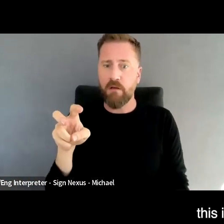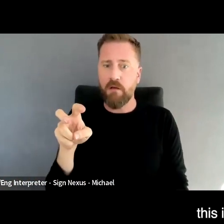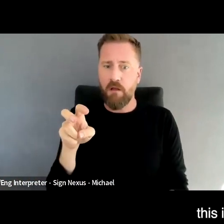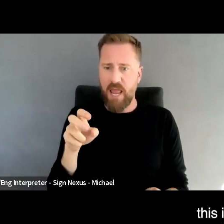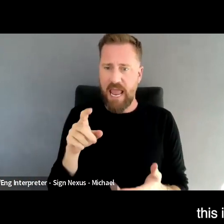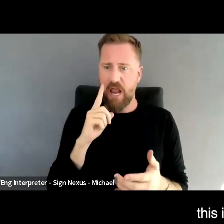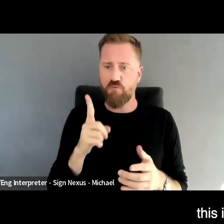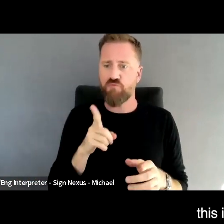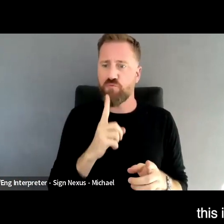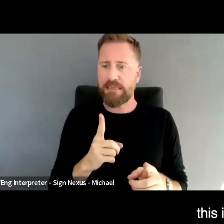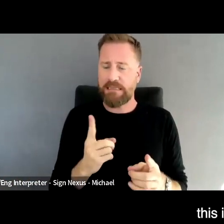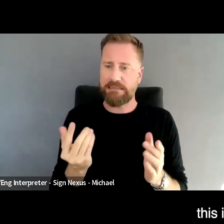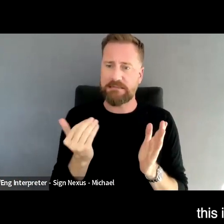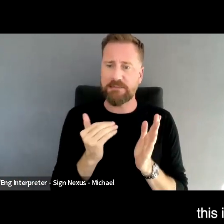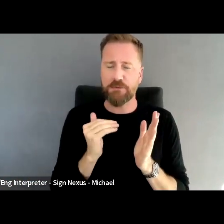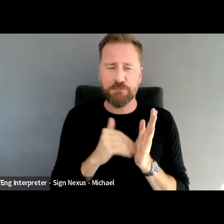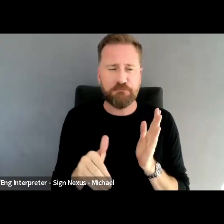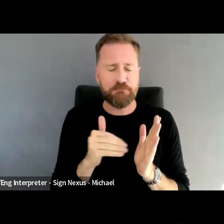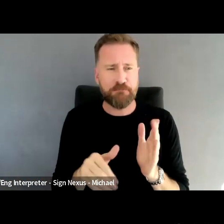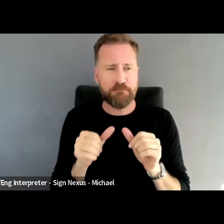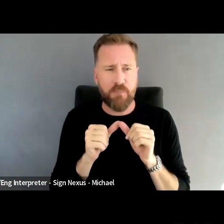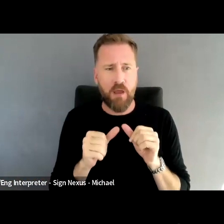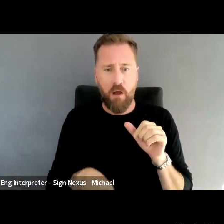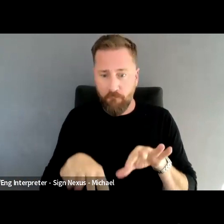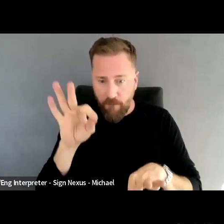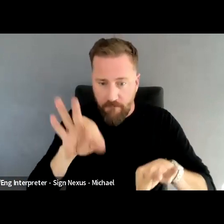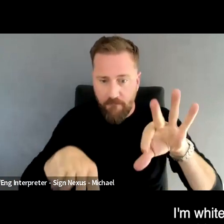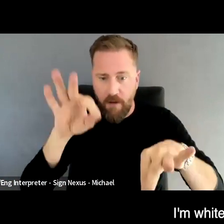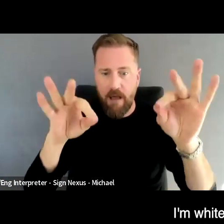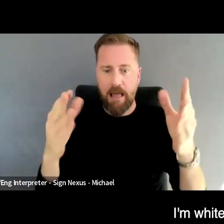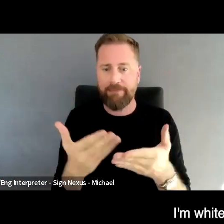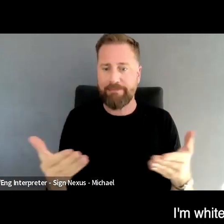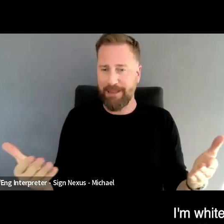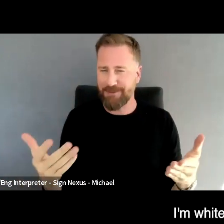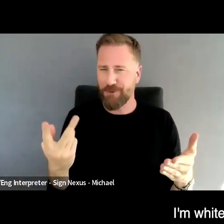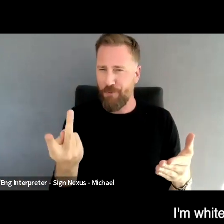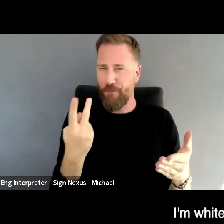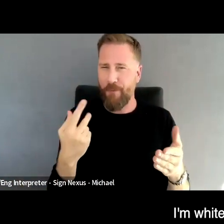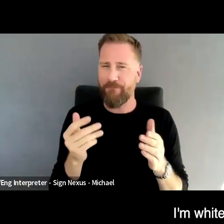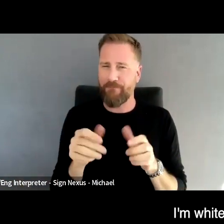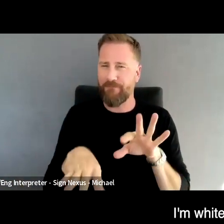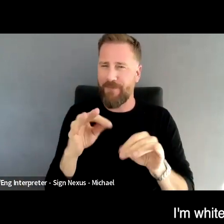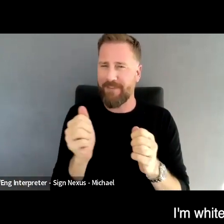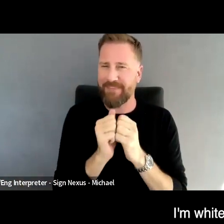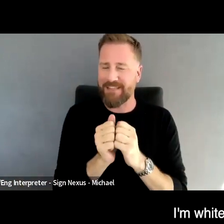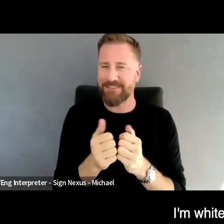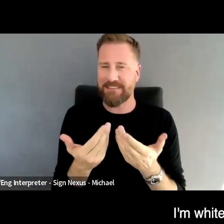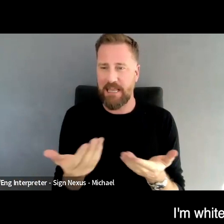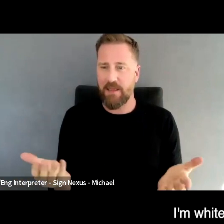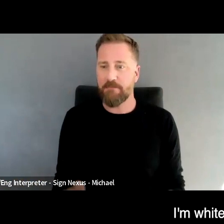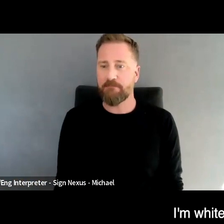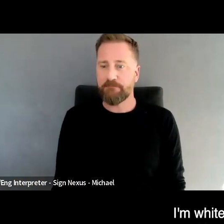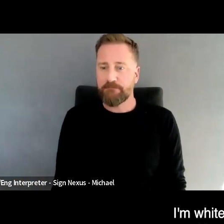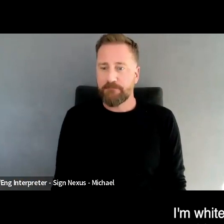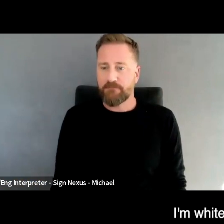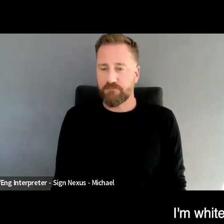uncovering and discovery. So let's discover together. I'm a white, younger